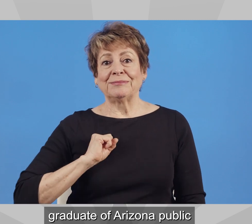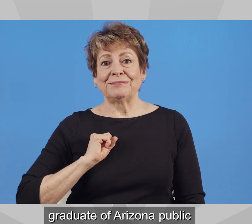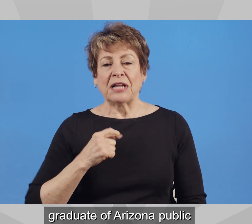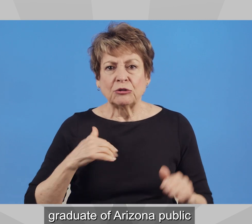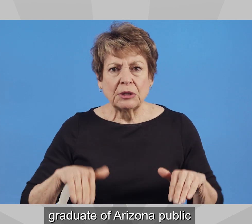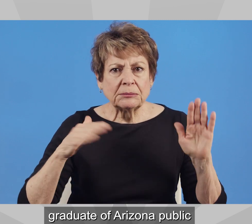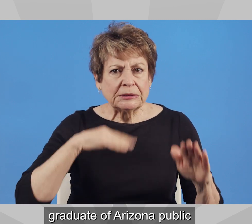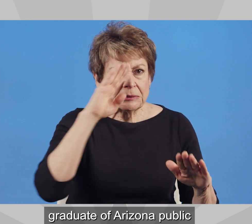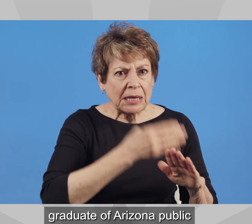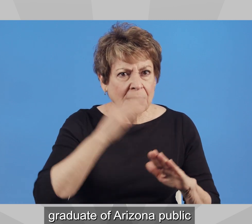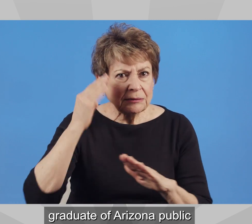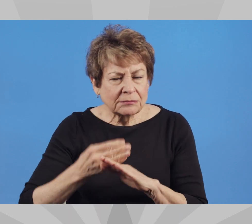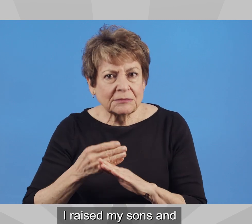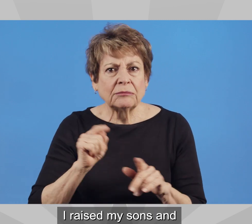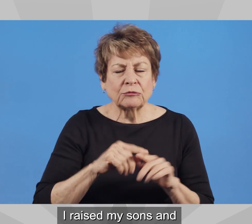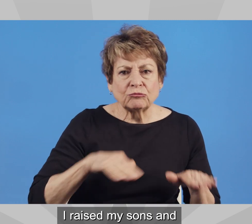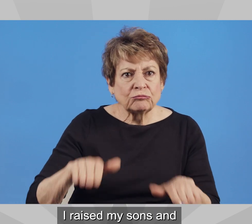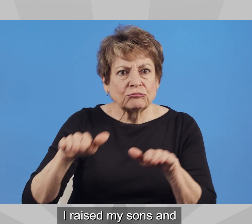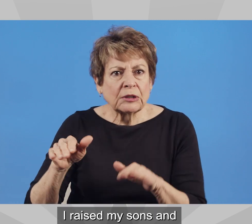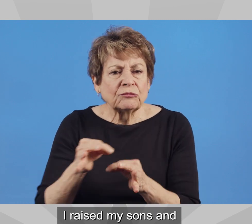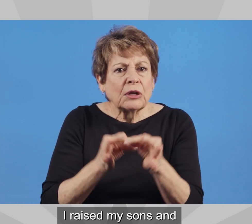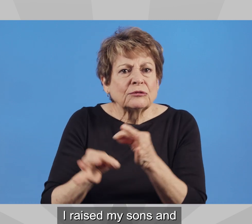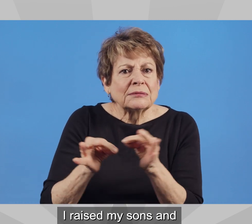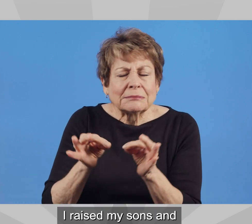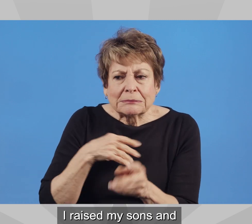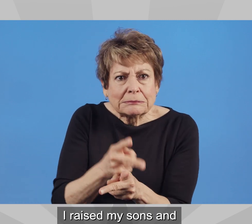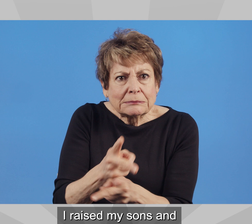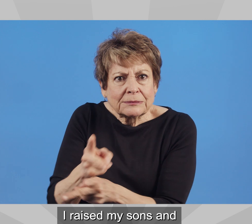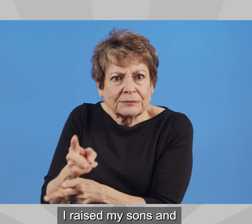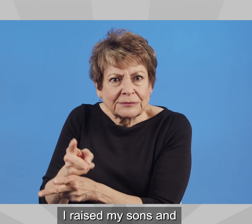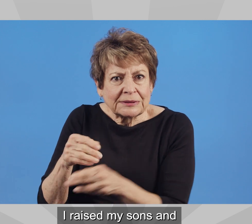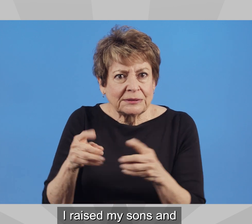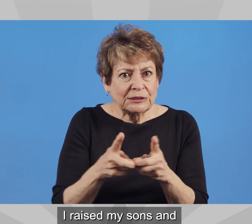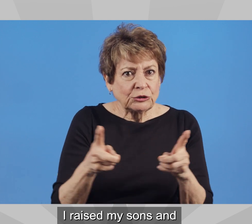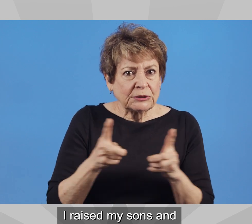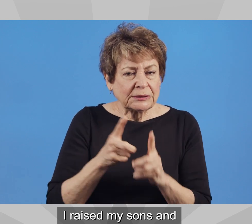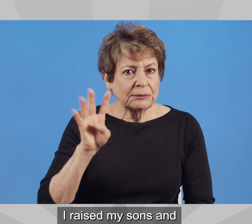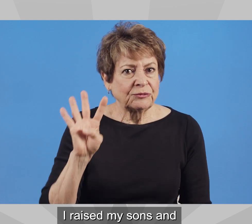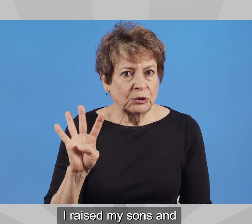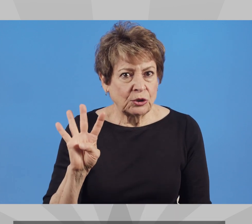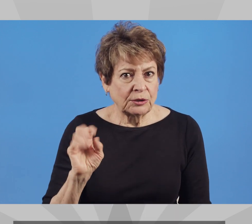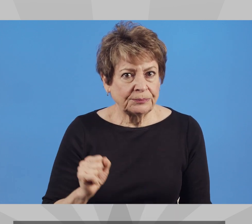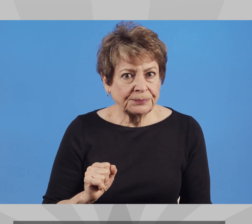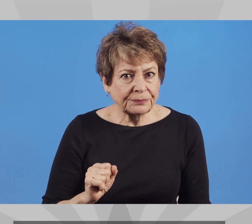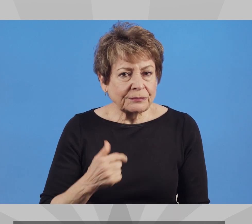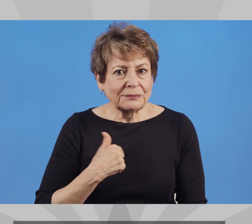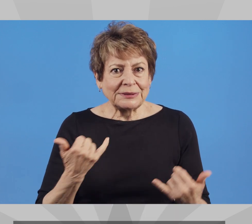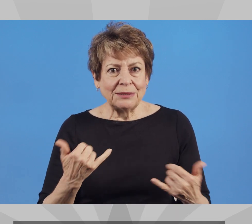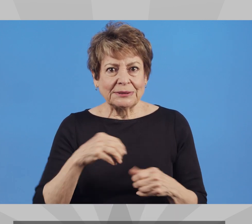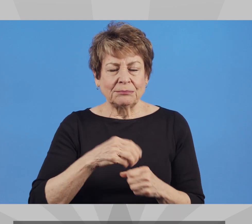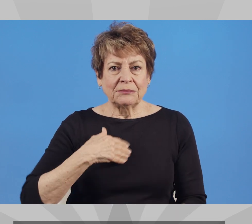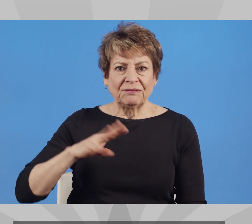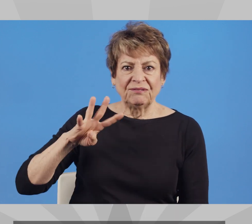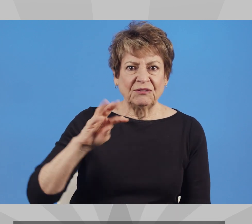and state senator. I raised my sons and foster children in LD4, and I'm in